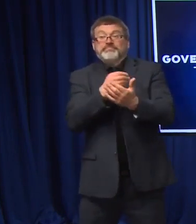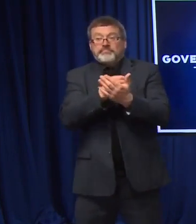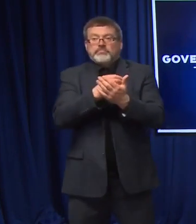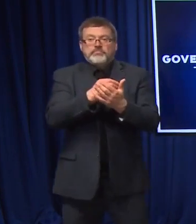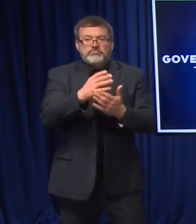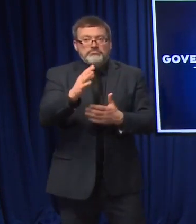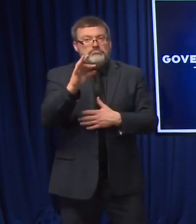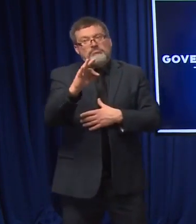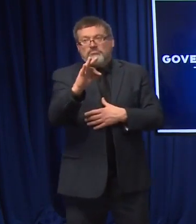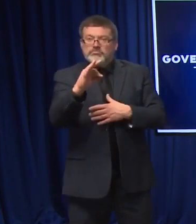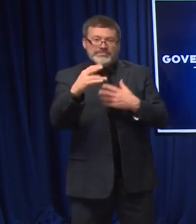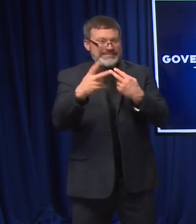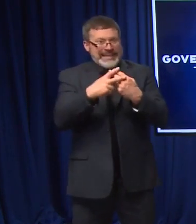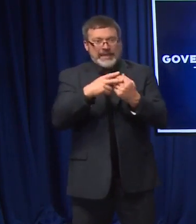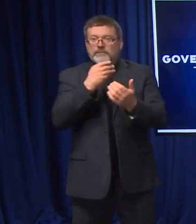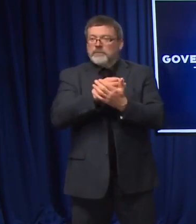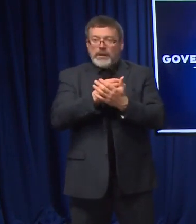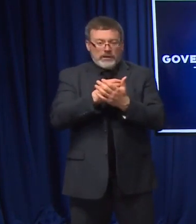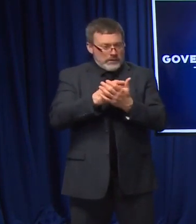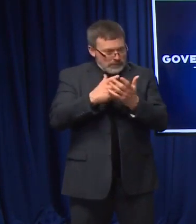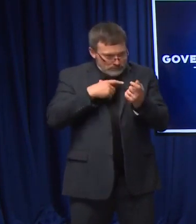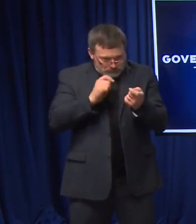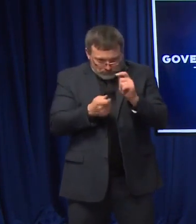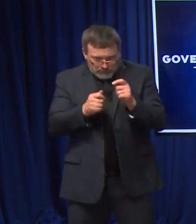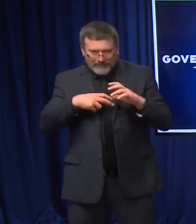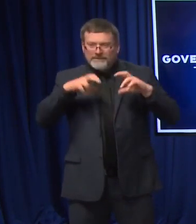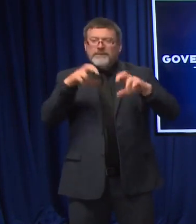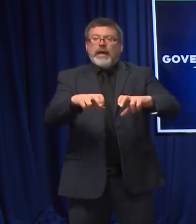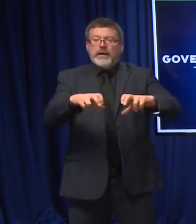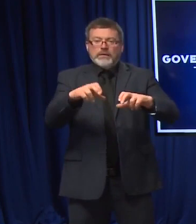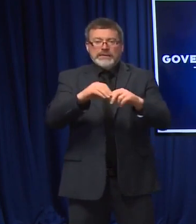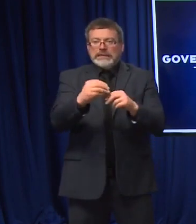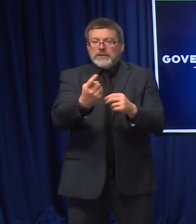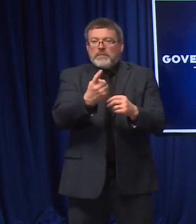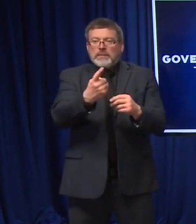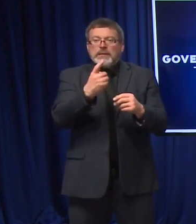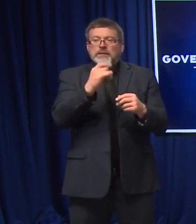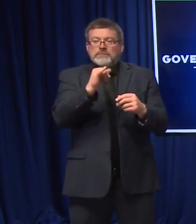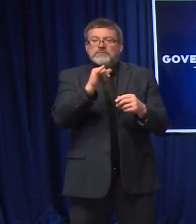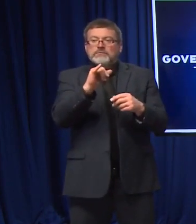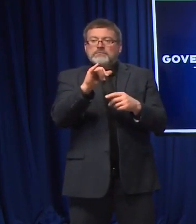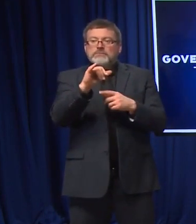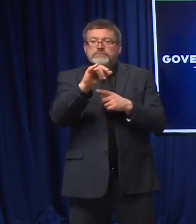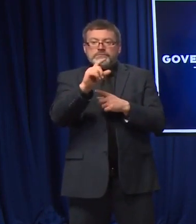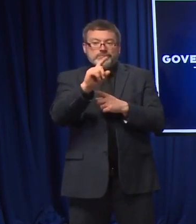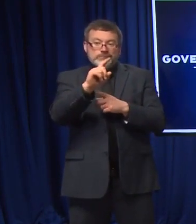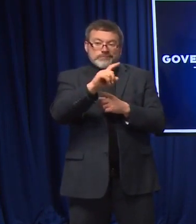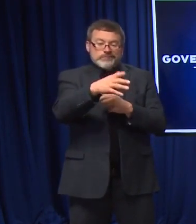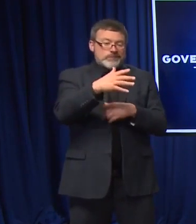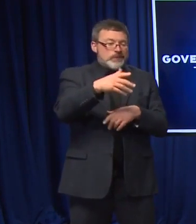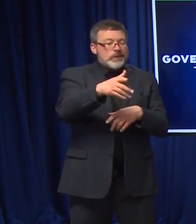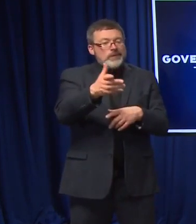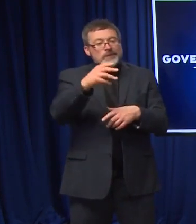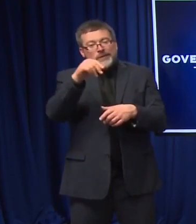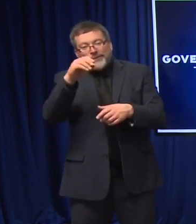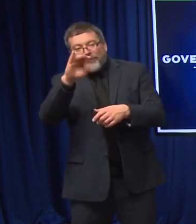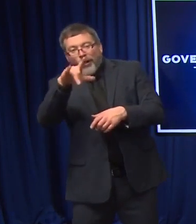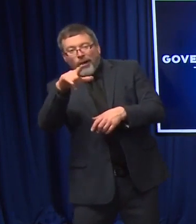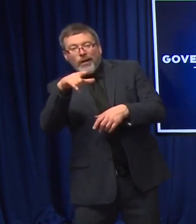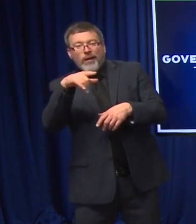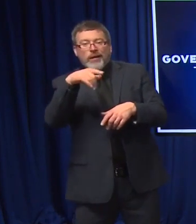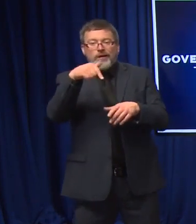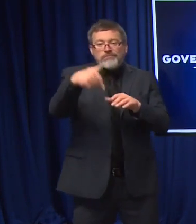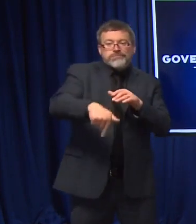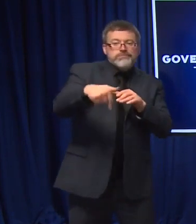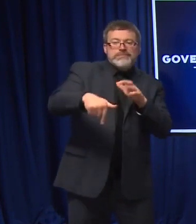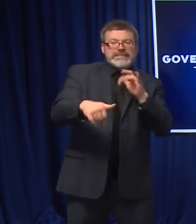and a very viable dollar to spend to reduce baseload generation on fossil fuels and things of that nature. We take that very seriously. We want to make sure that we're still